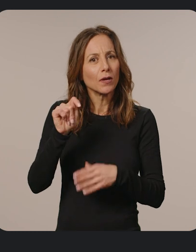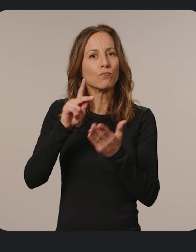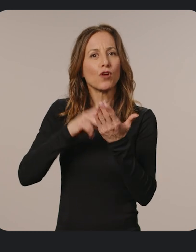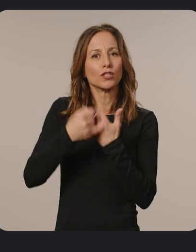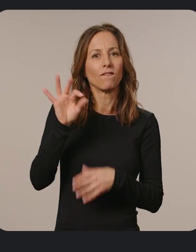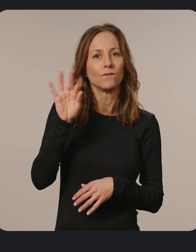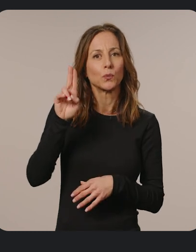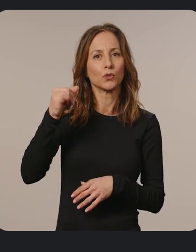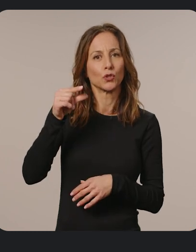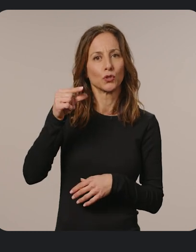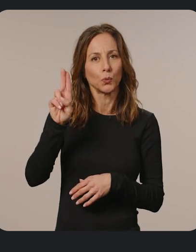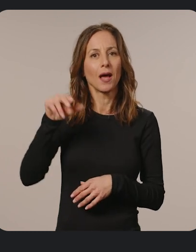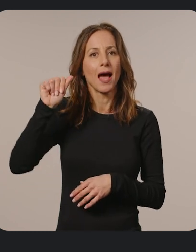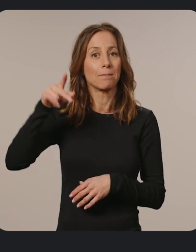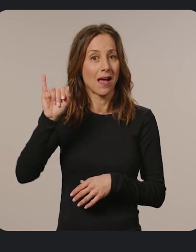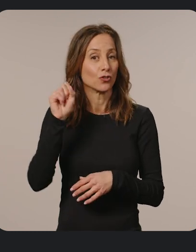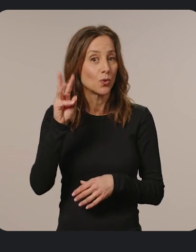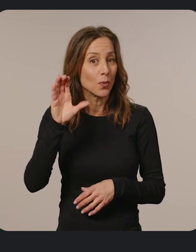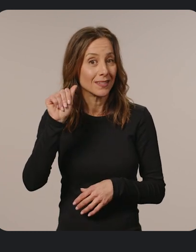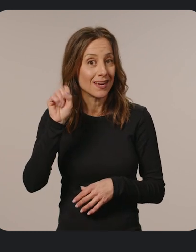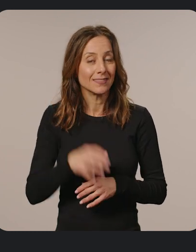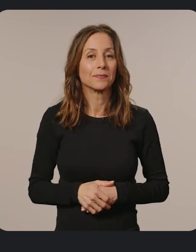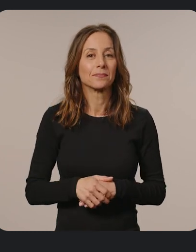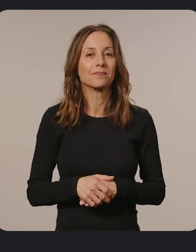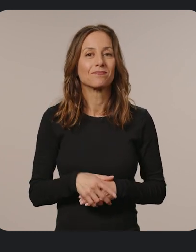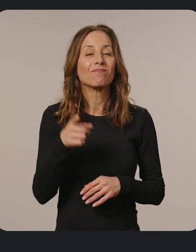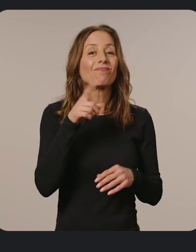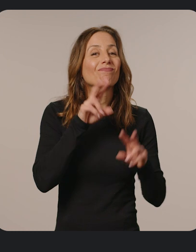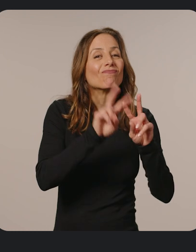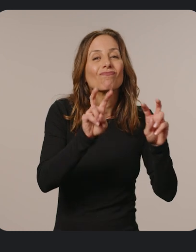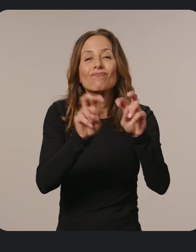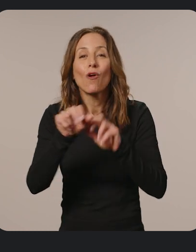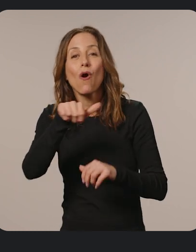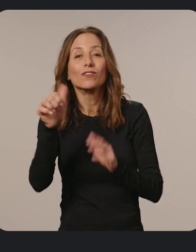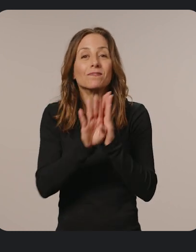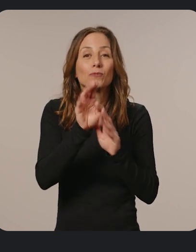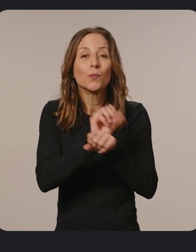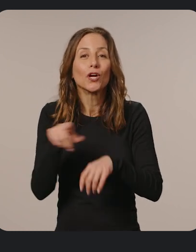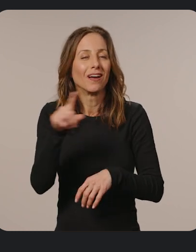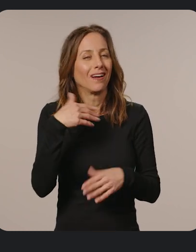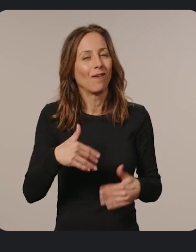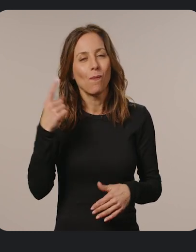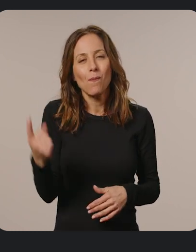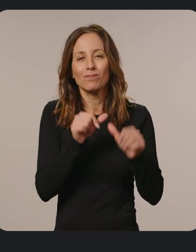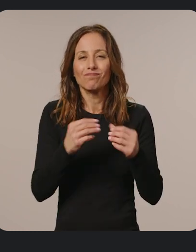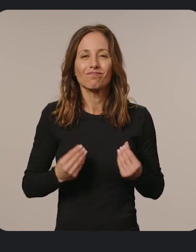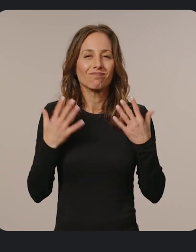Project Fugu API showcase. Exploring other devs' work never fails to inspire us, and we know